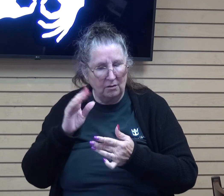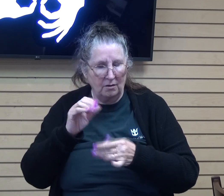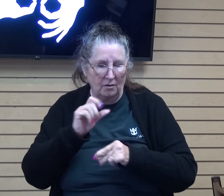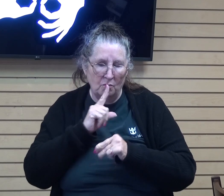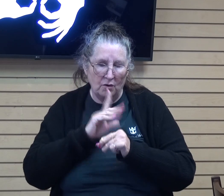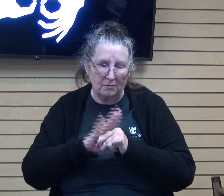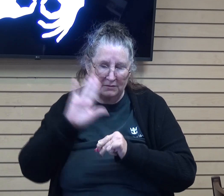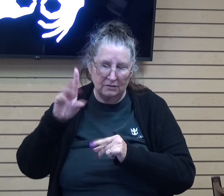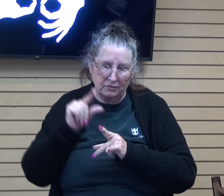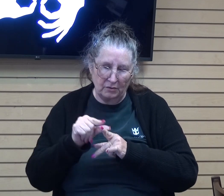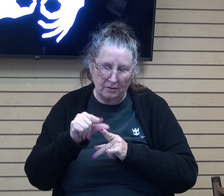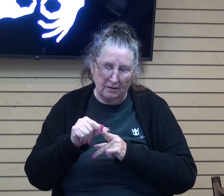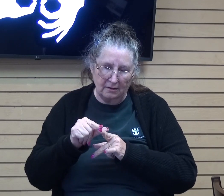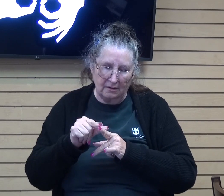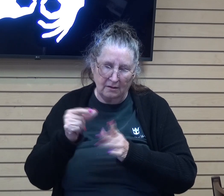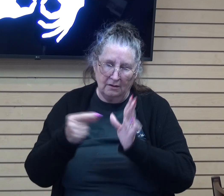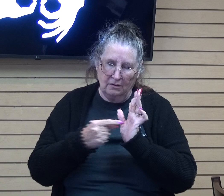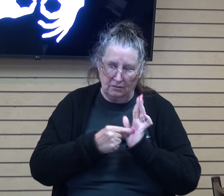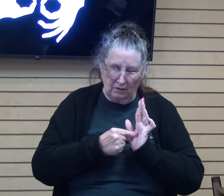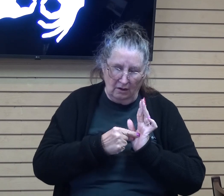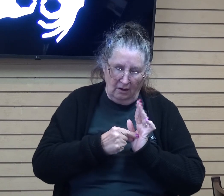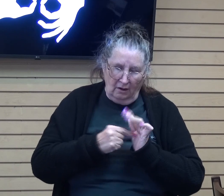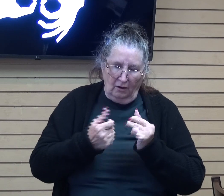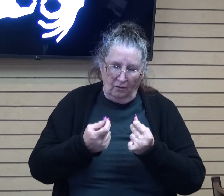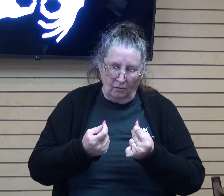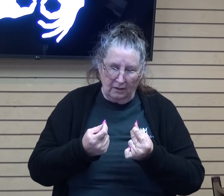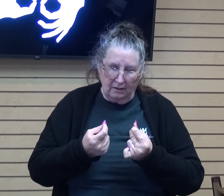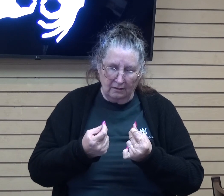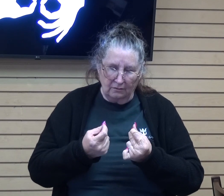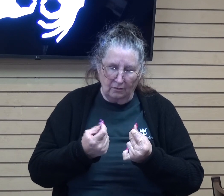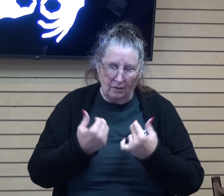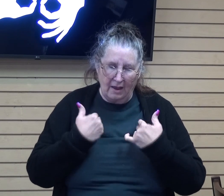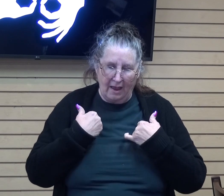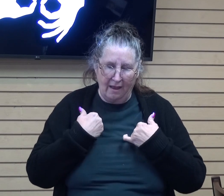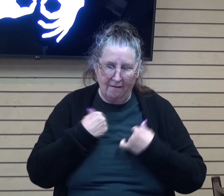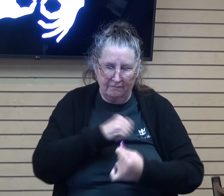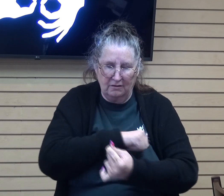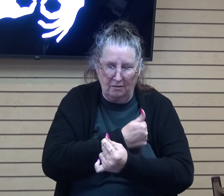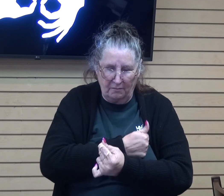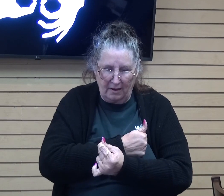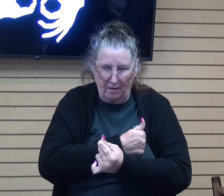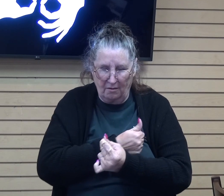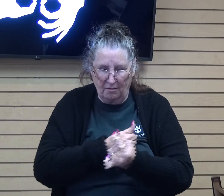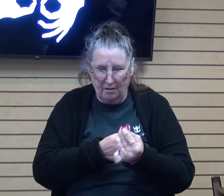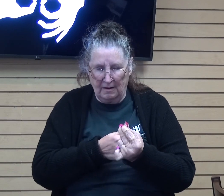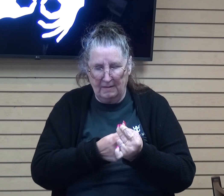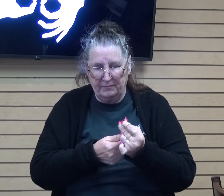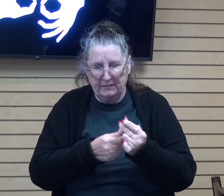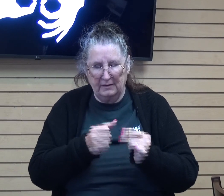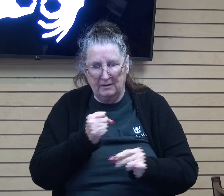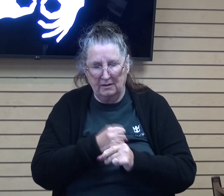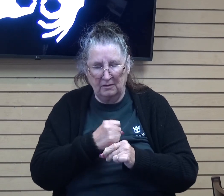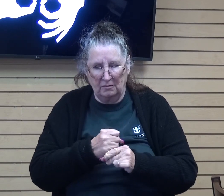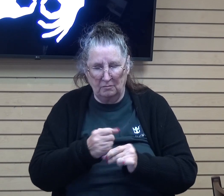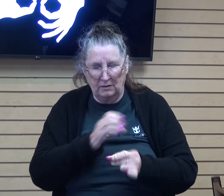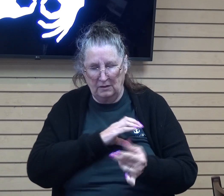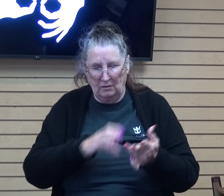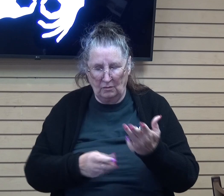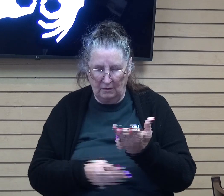show us that we do indeed have that very power that rise christ from the dead and that we are to have victory lord in